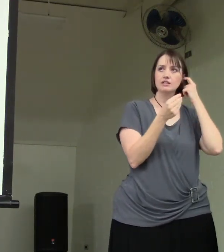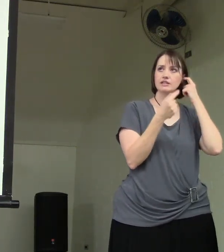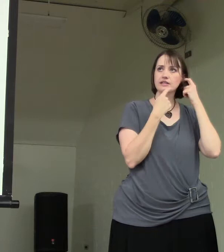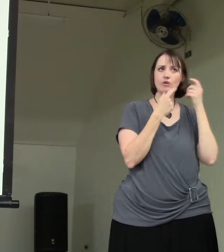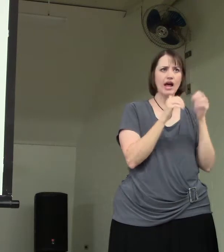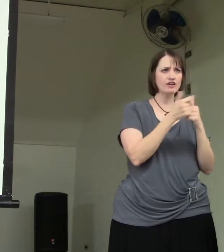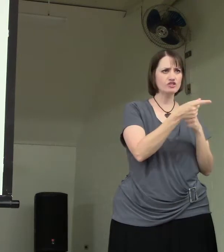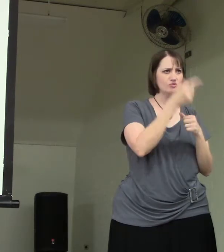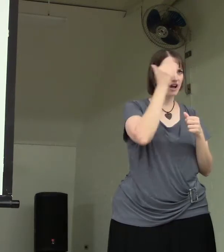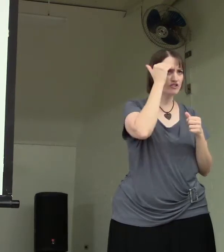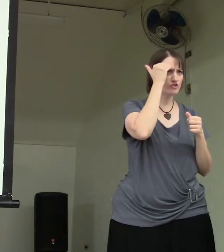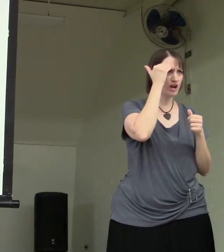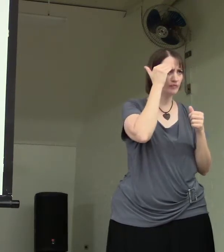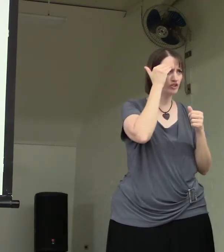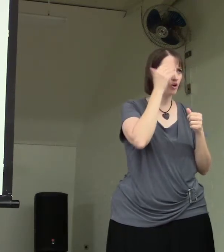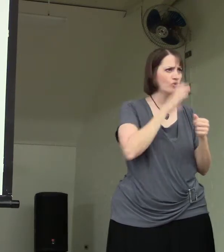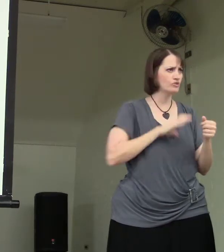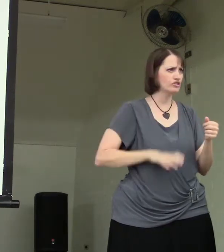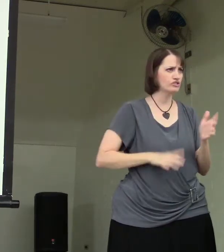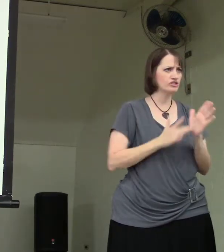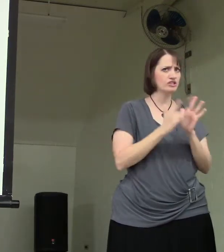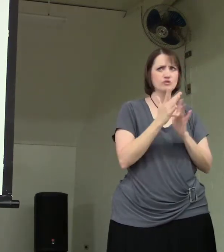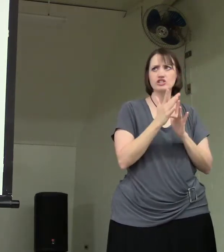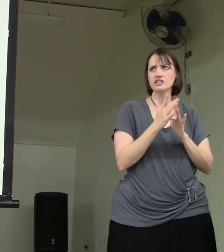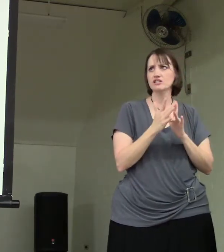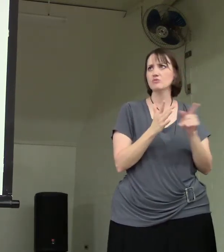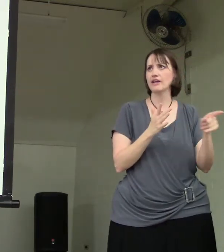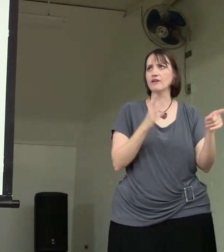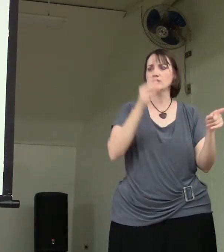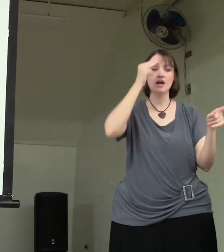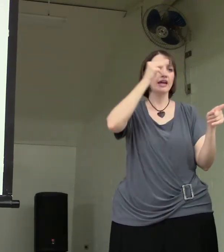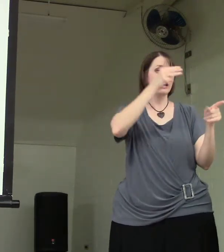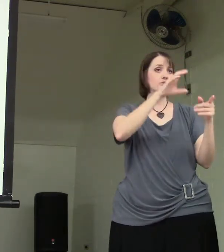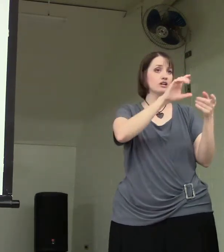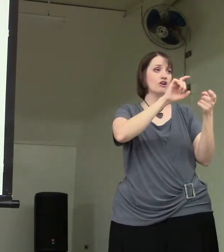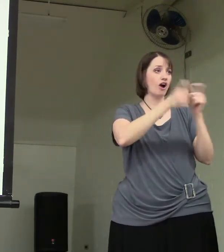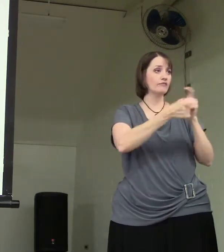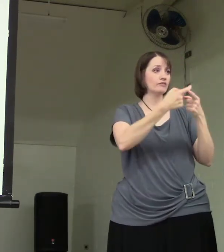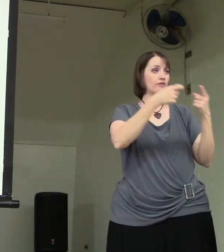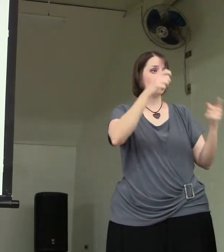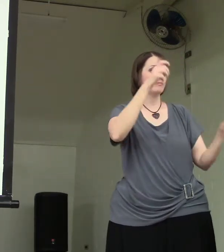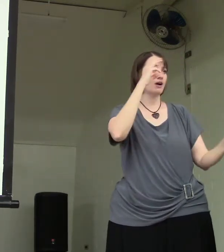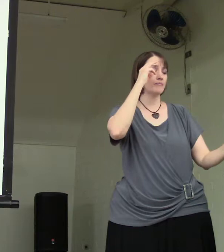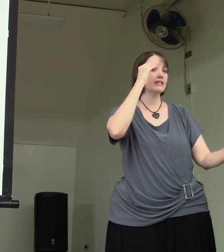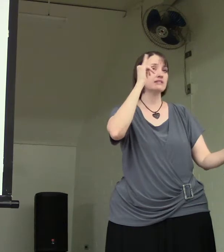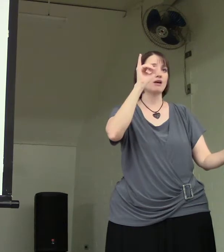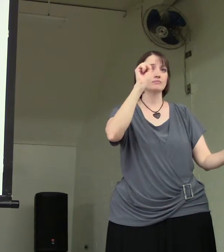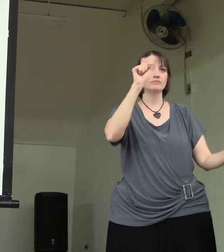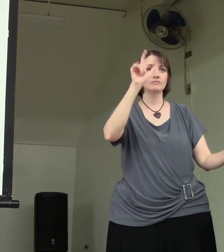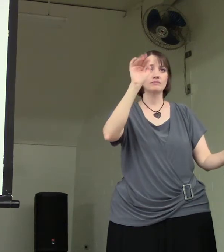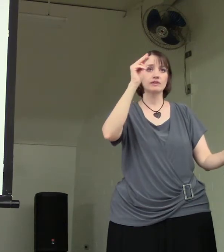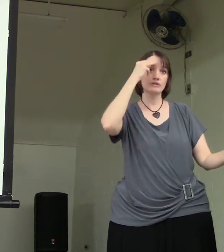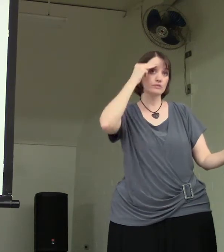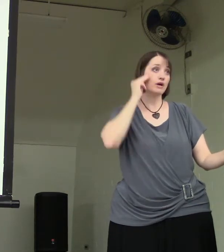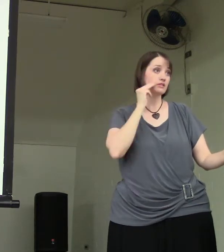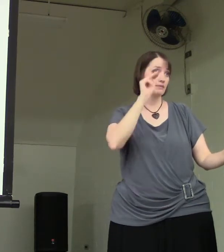he said, well, how did you come to know Jesus? He was a convert from Islam. He was Muslim.